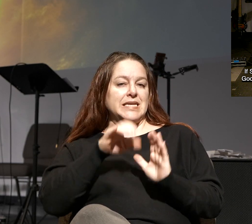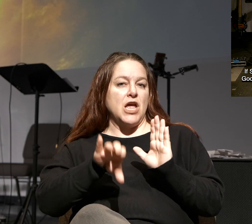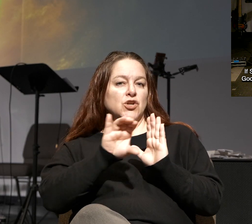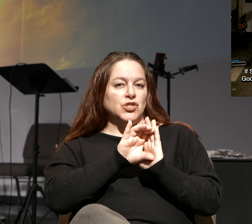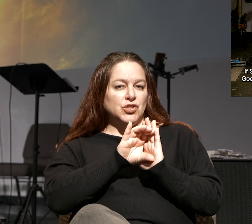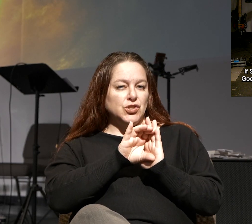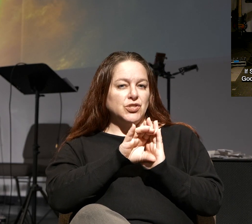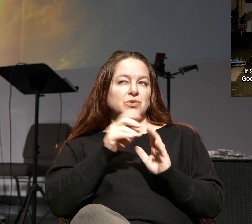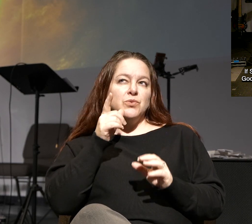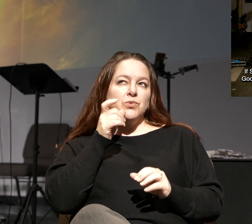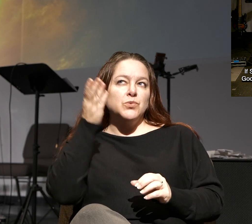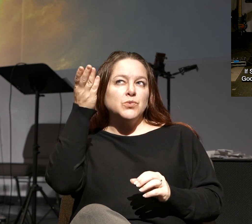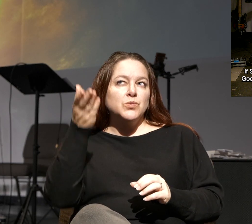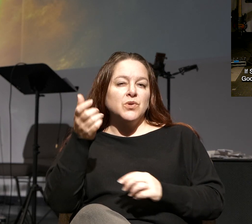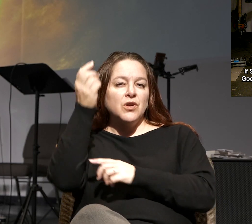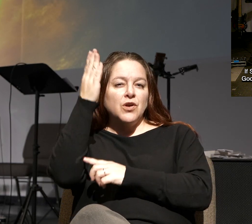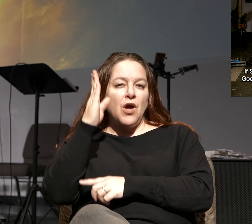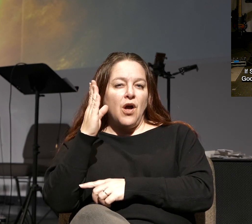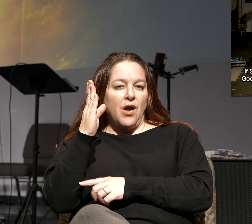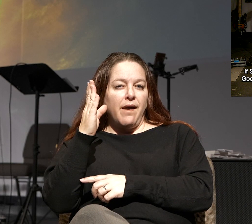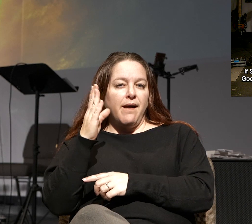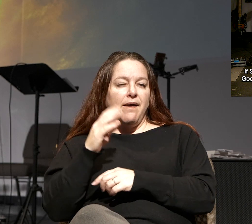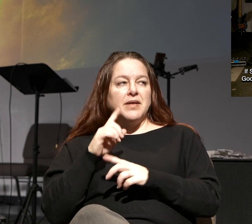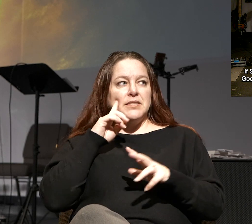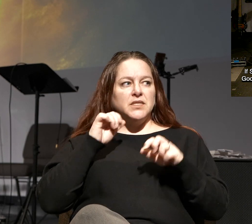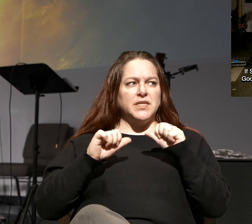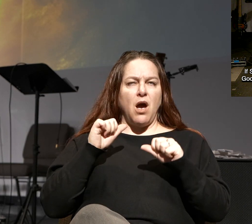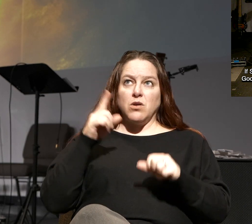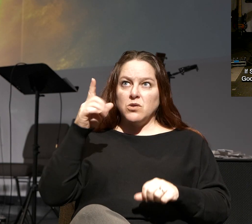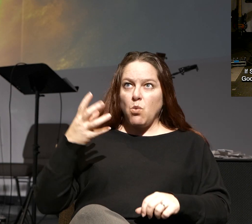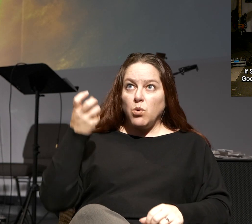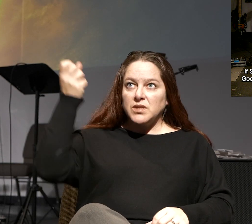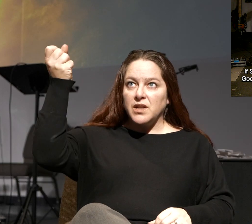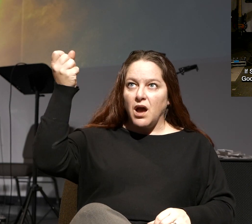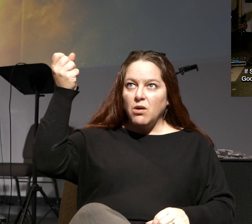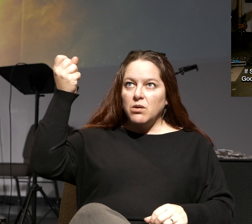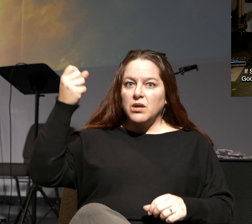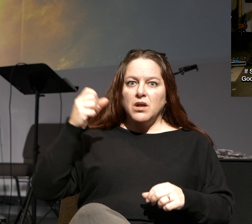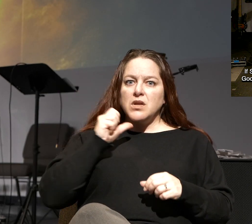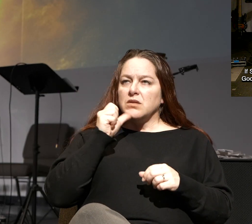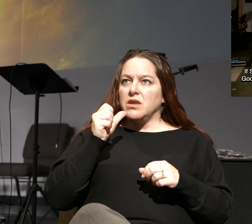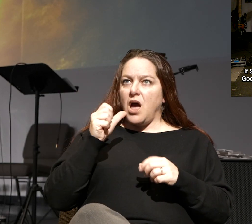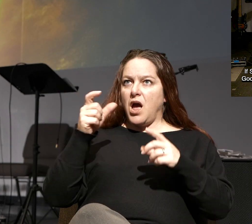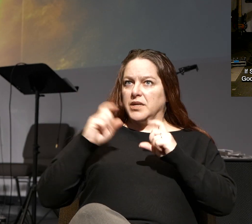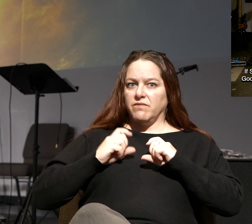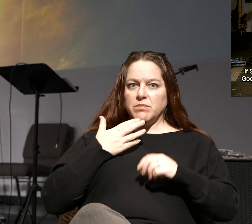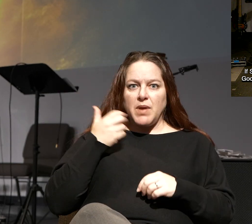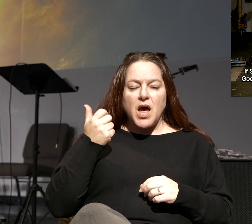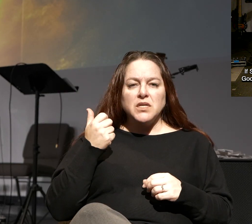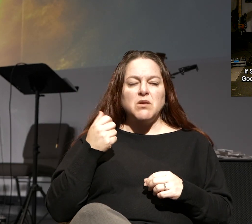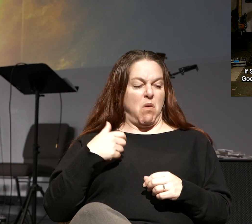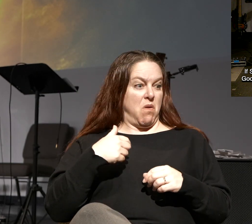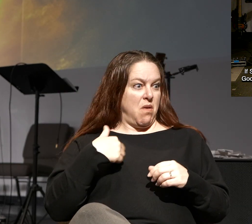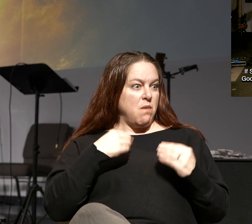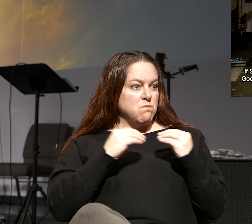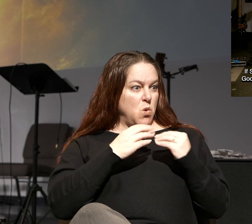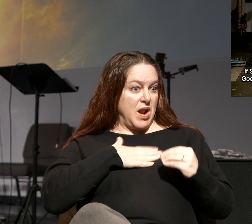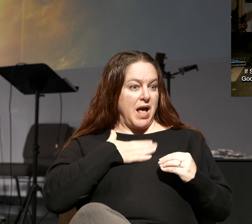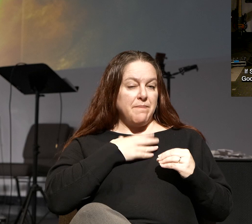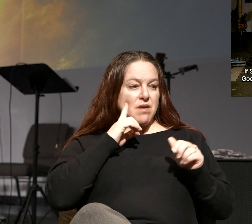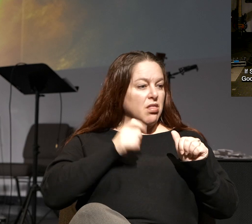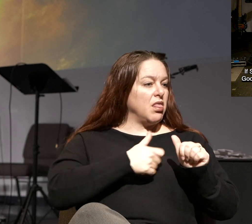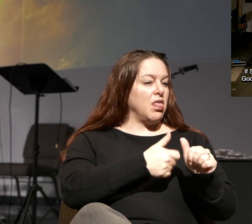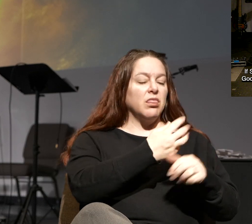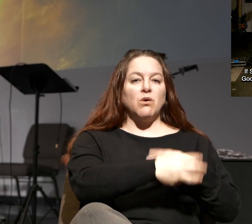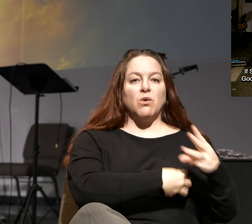the nature of God and starting to doubt. Well, he's holding out on me. He doesn't have my best interest in my life. I think I'll be happier if I pursue the